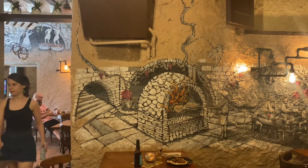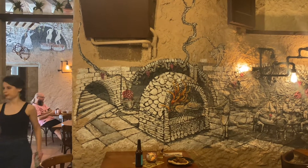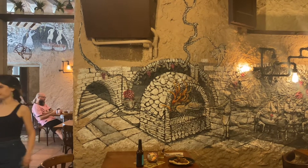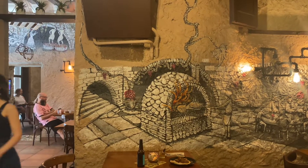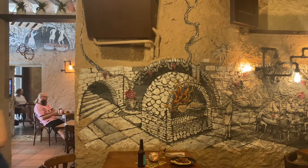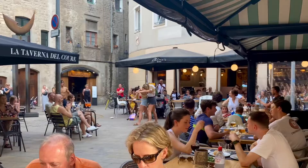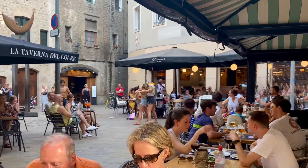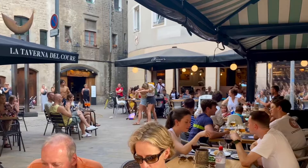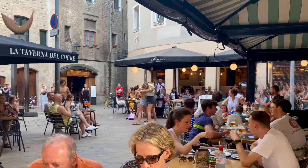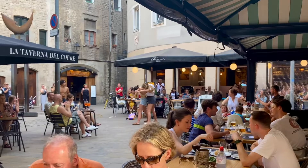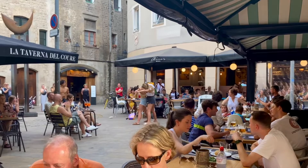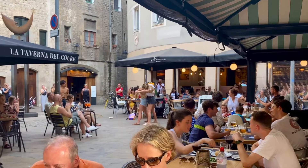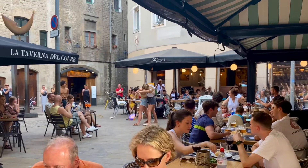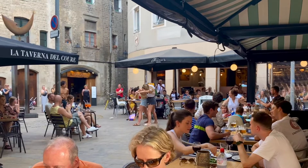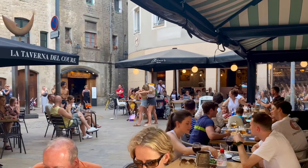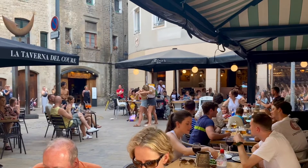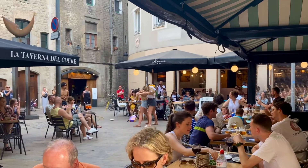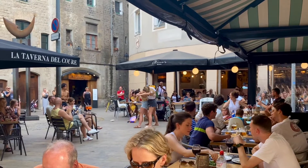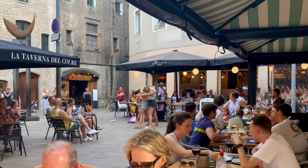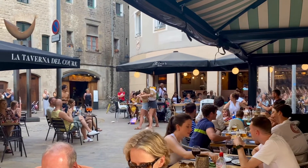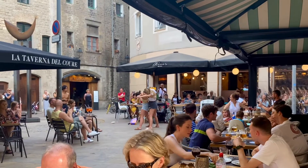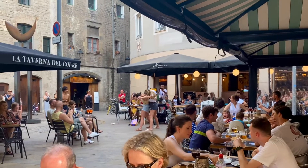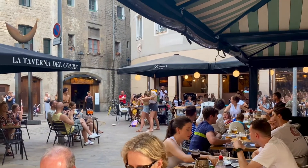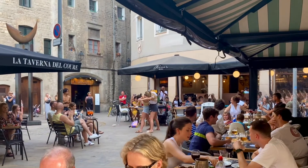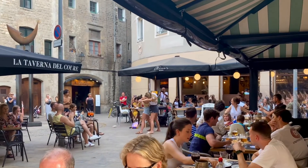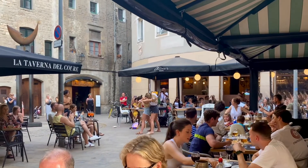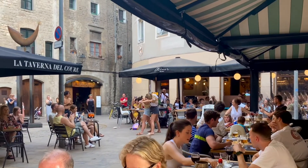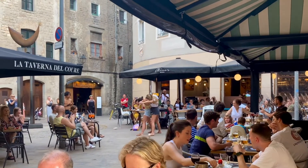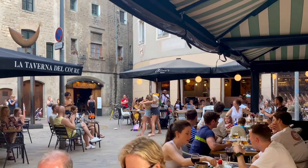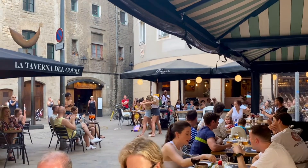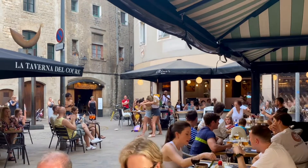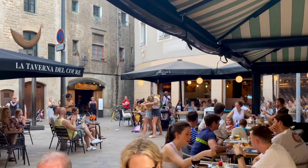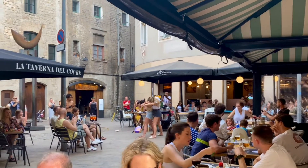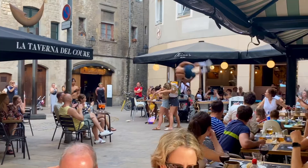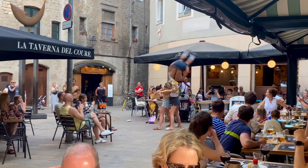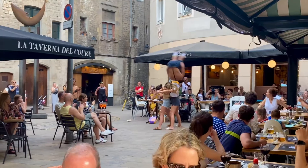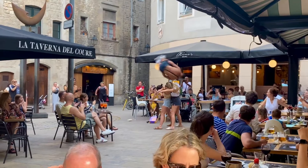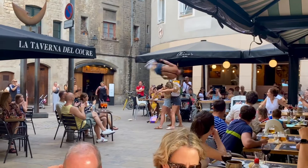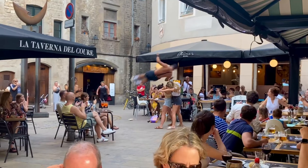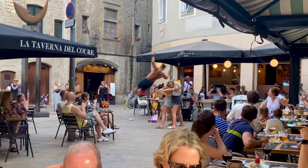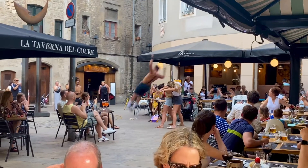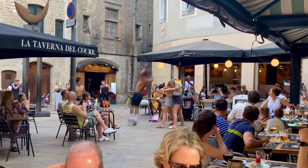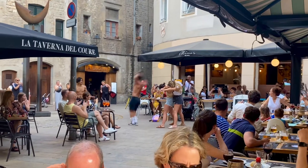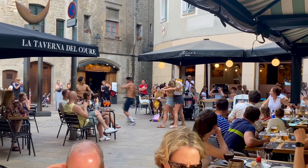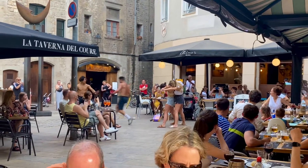do just take an opportunity to come to Barcelona and when you do you must come to their eyes